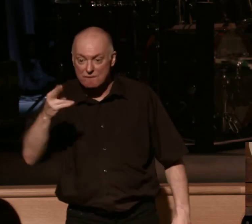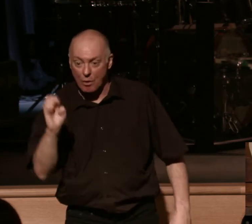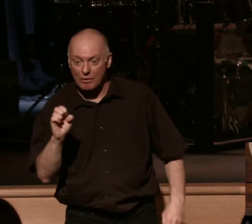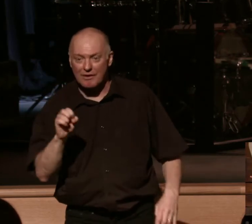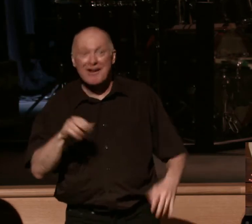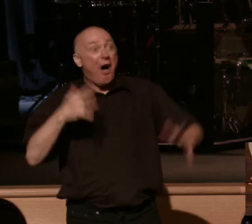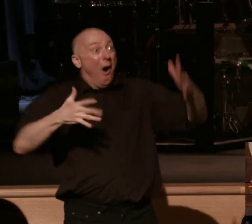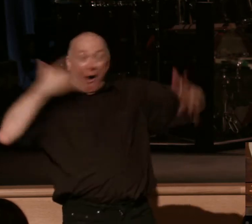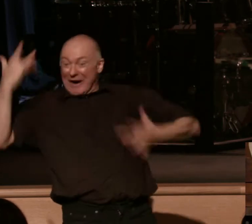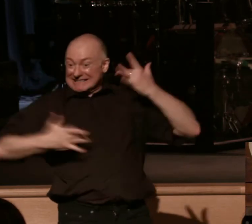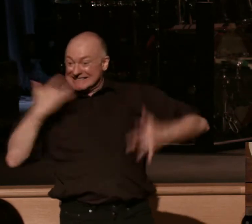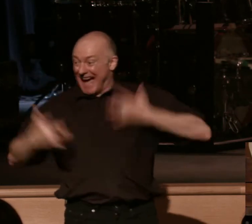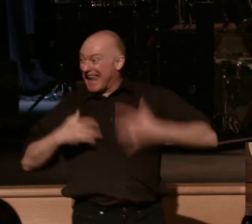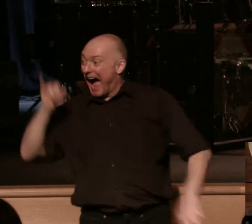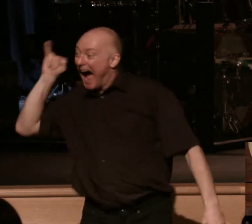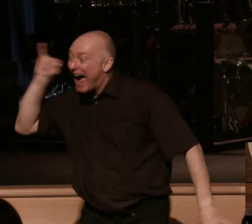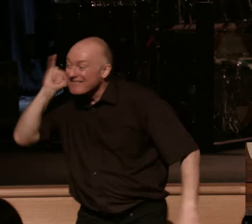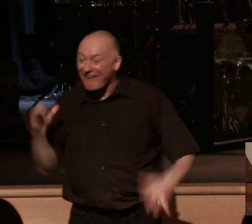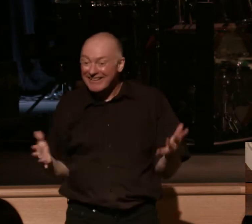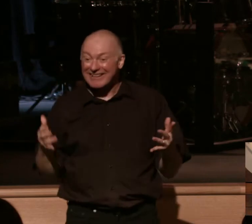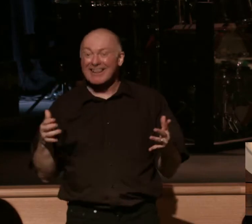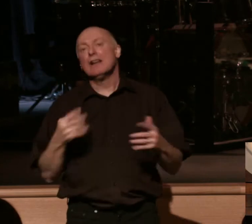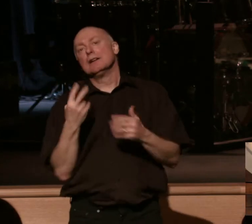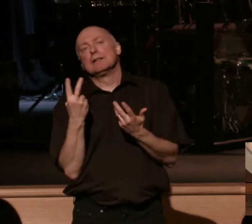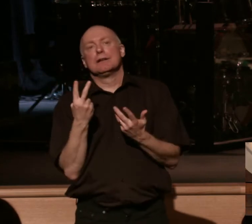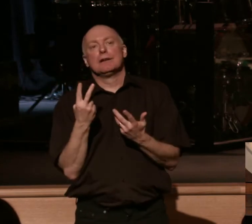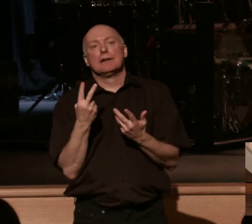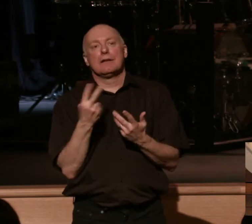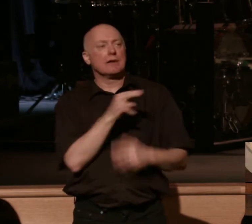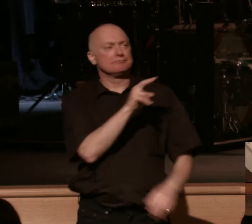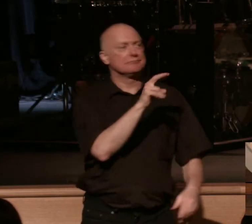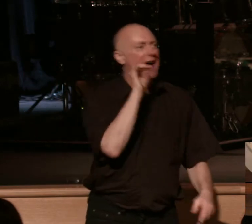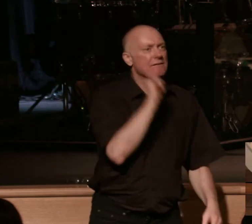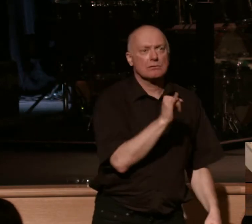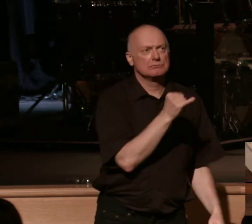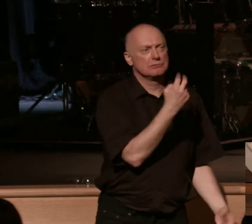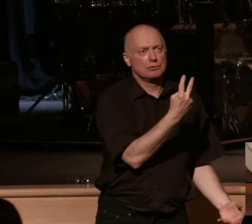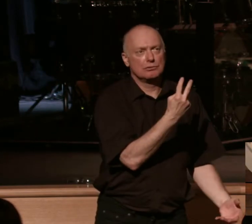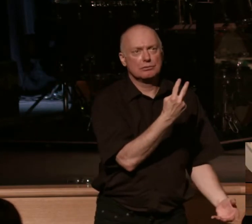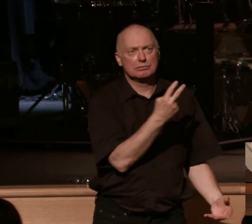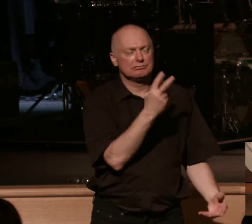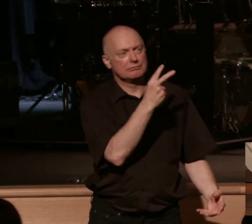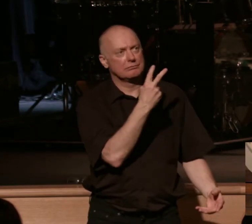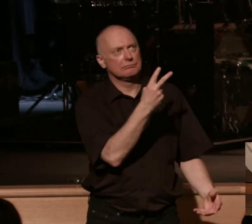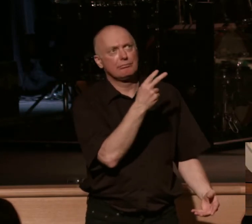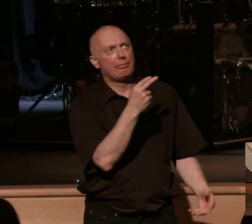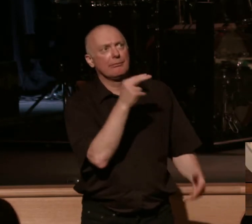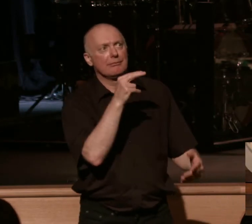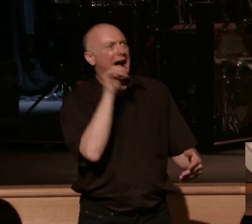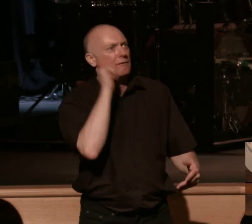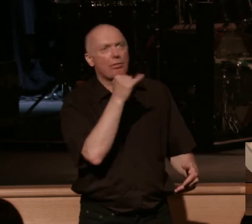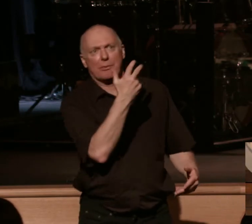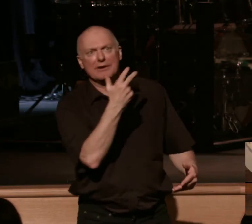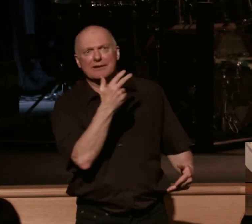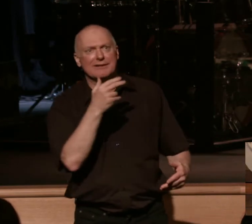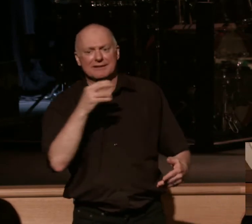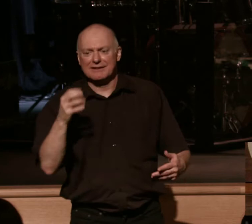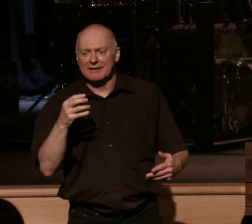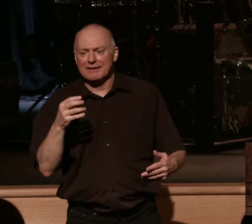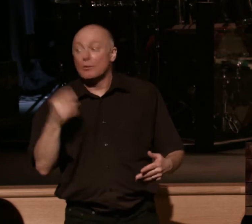whoa! And then there's, what, two, and two, I can't remember anymore, but two S, and three S, S, this, and that. And then, like, I saw recently,